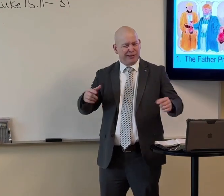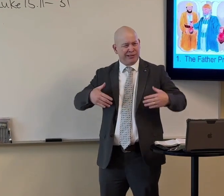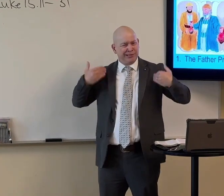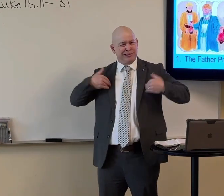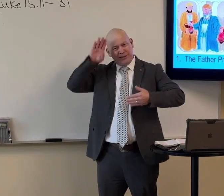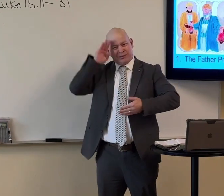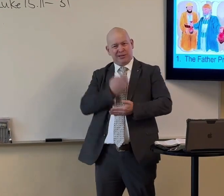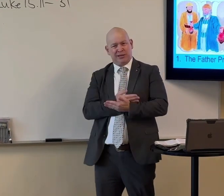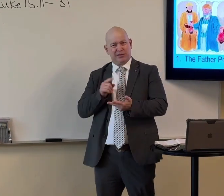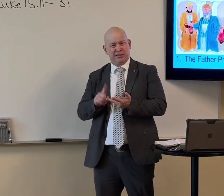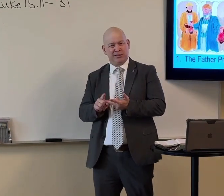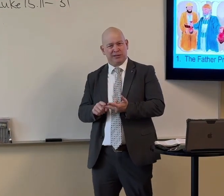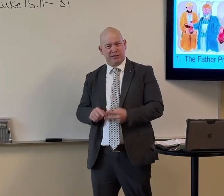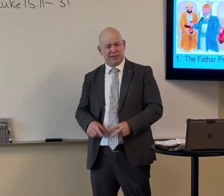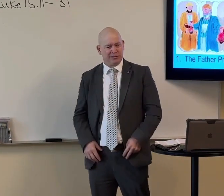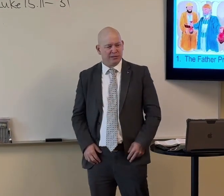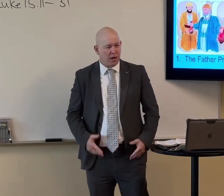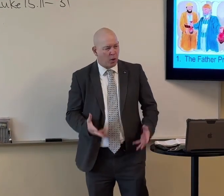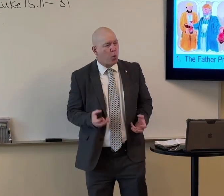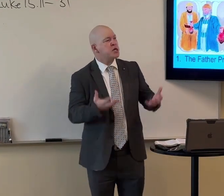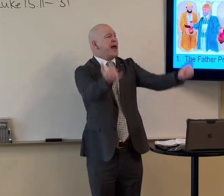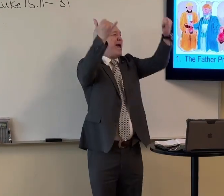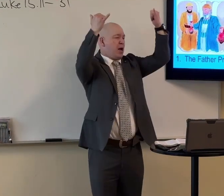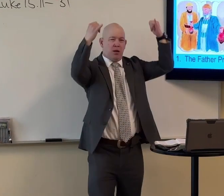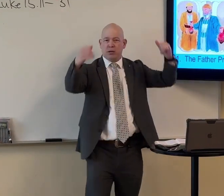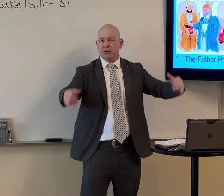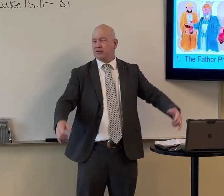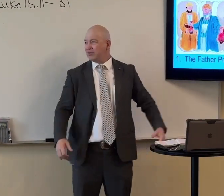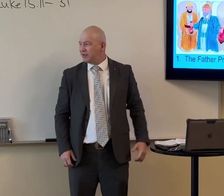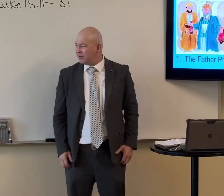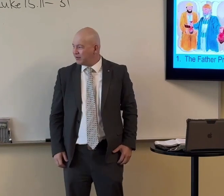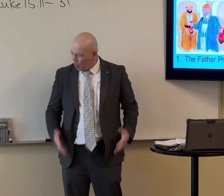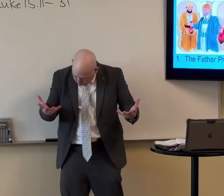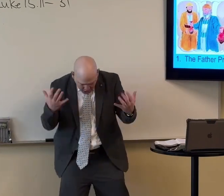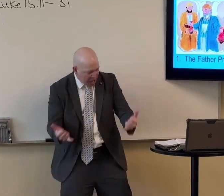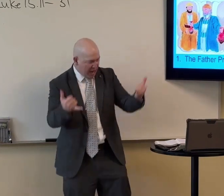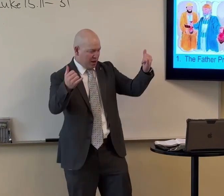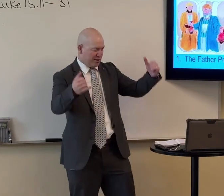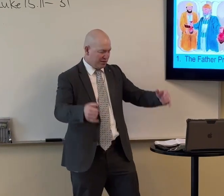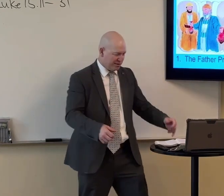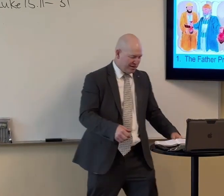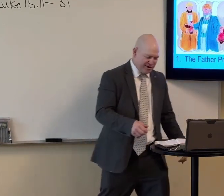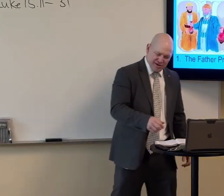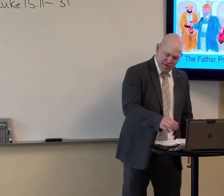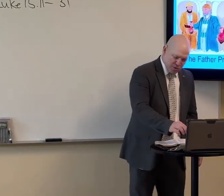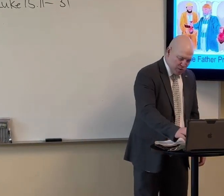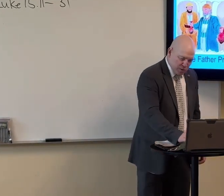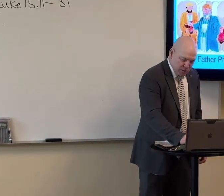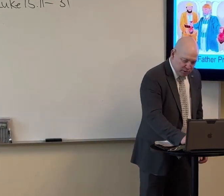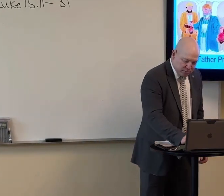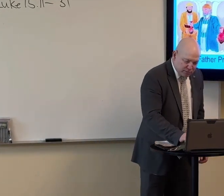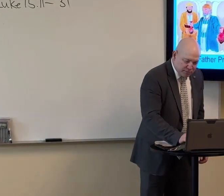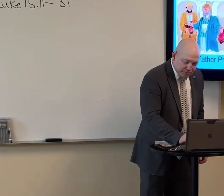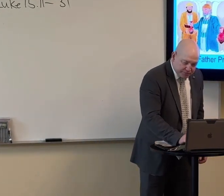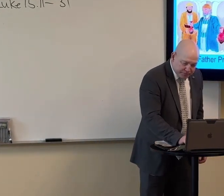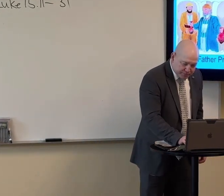kids. But the youngest one says, you know what? I want my stuff now. Give it to me now. Now.